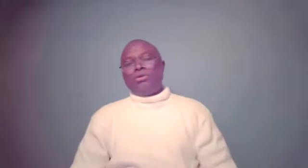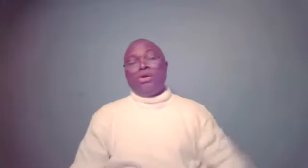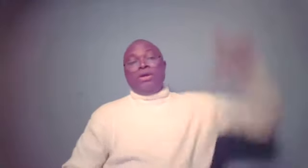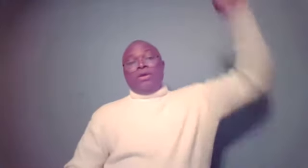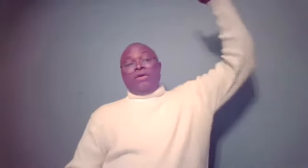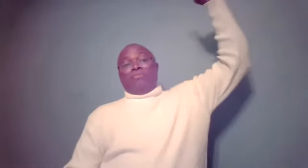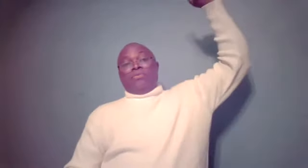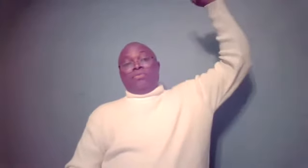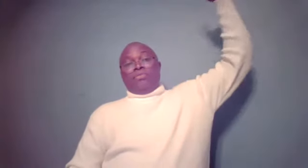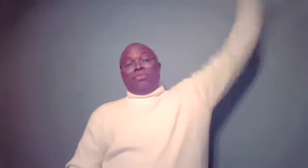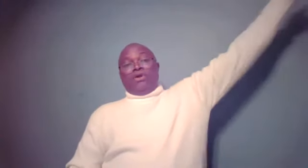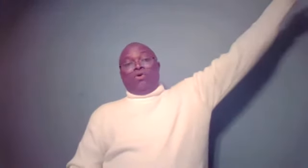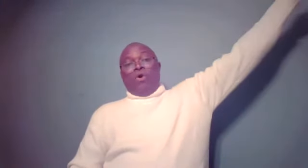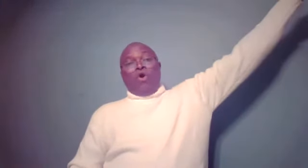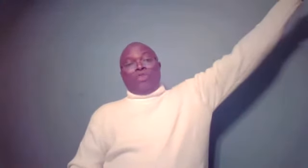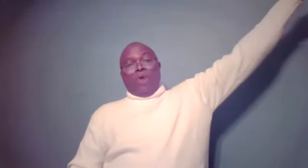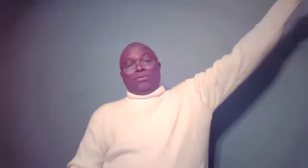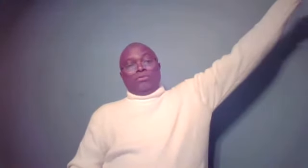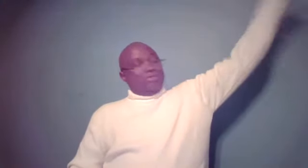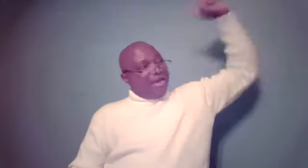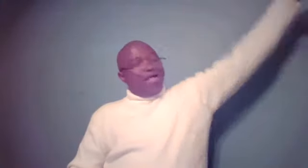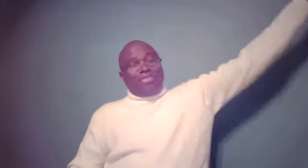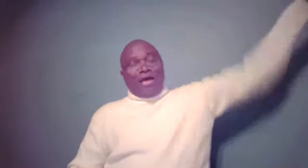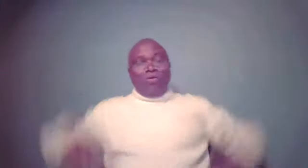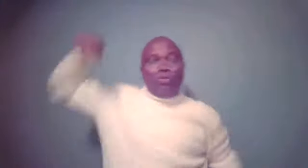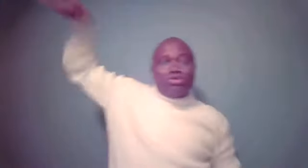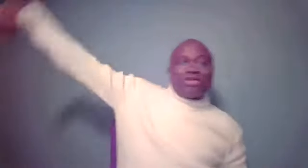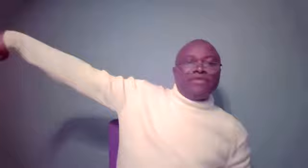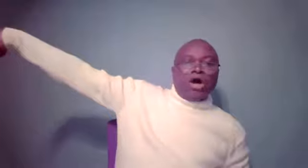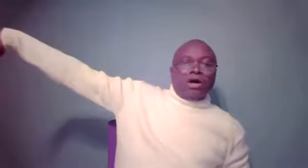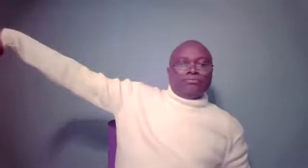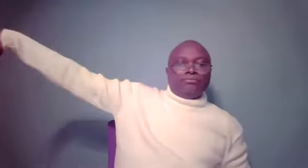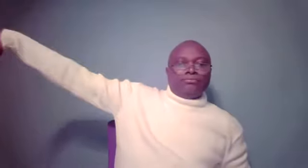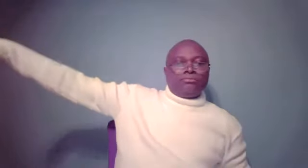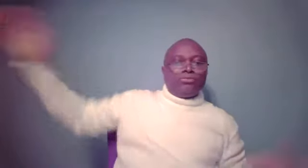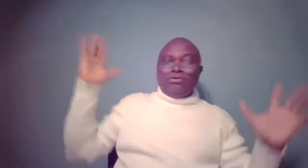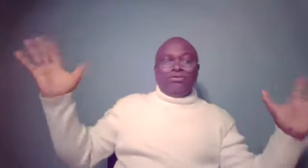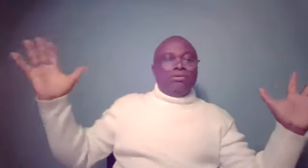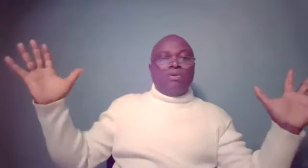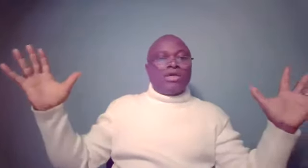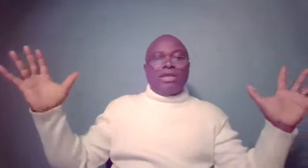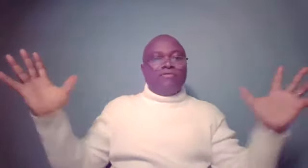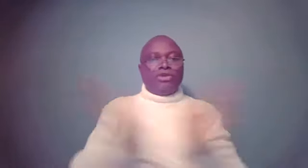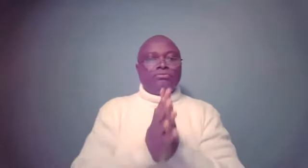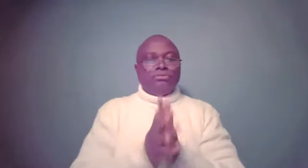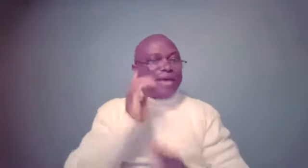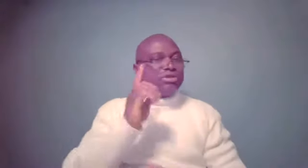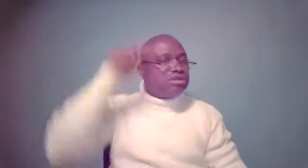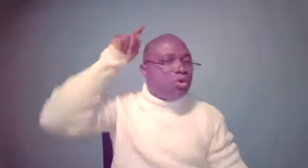Two nations. The older one, the elder, who sought the younger. That was a clear revelation. The Bible says it was